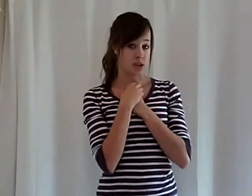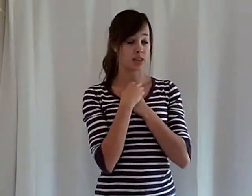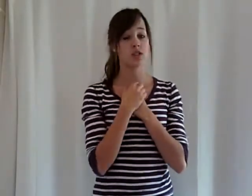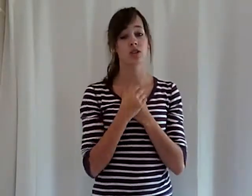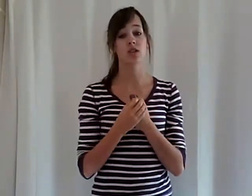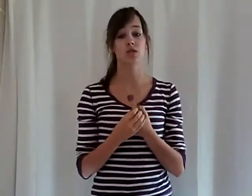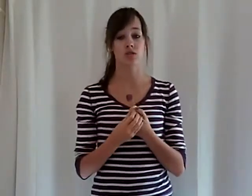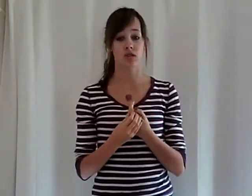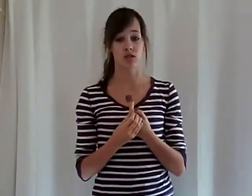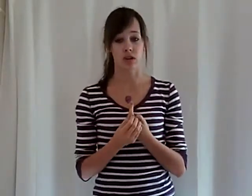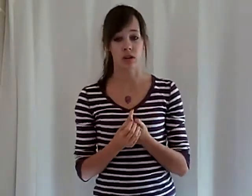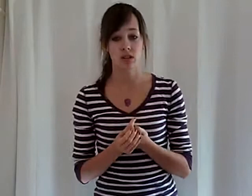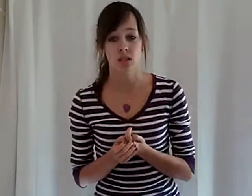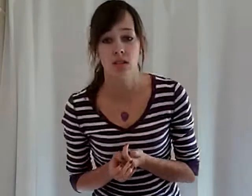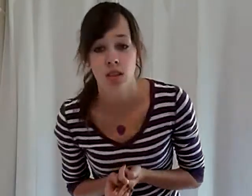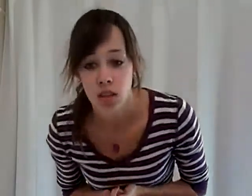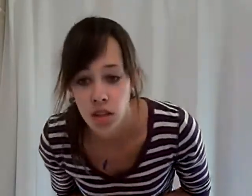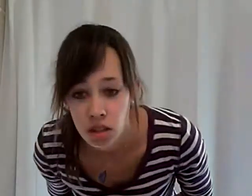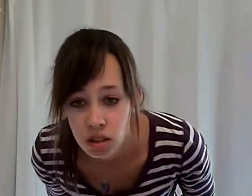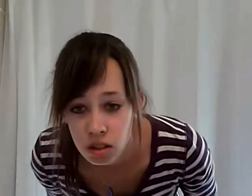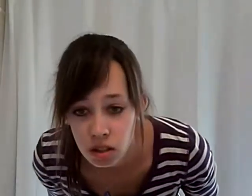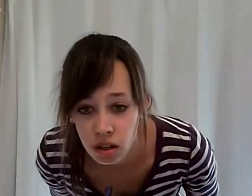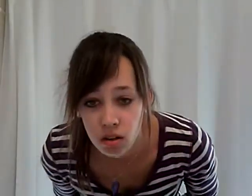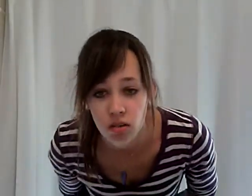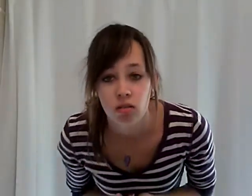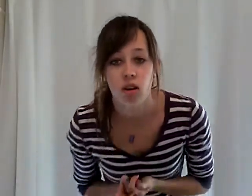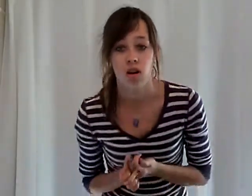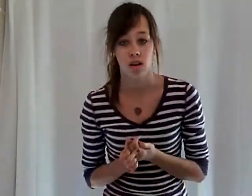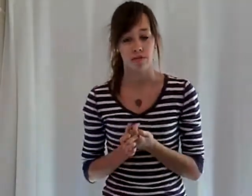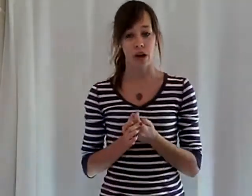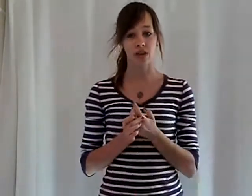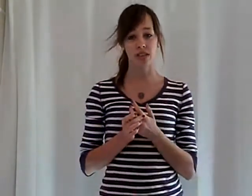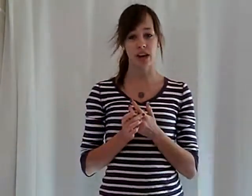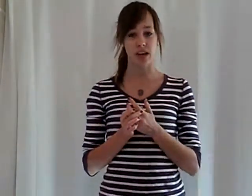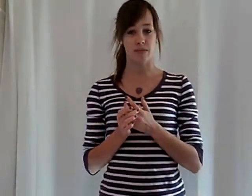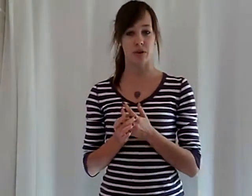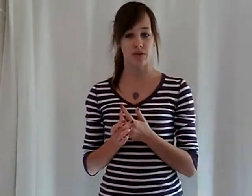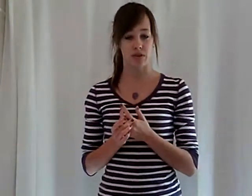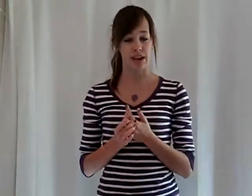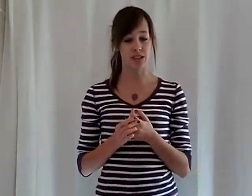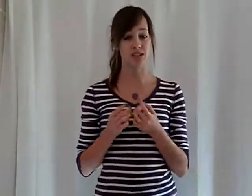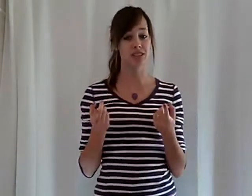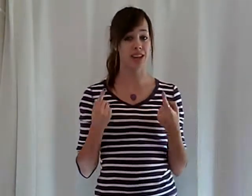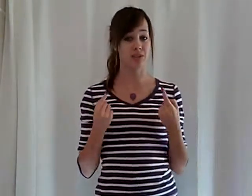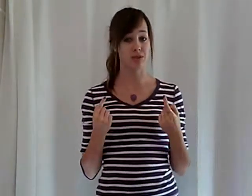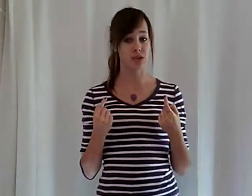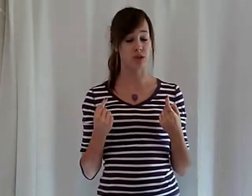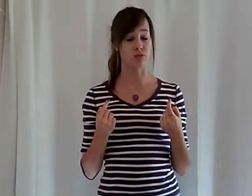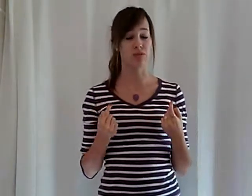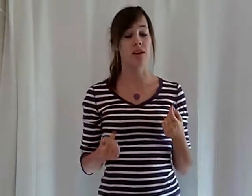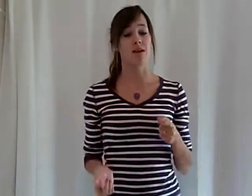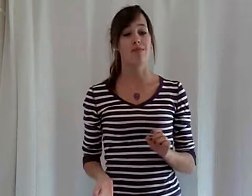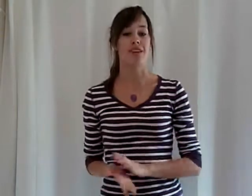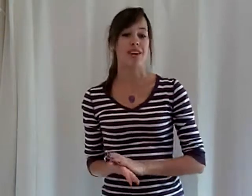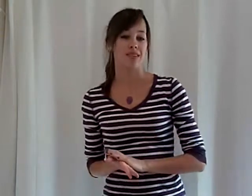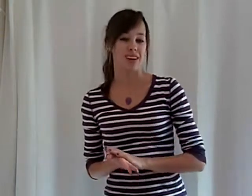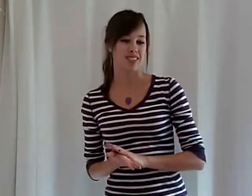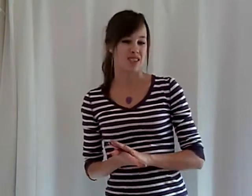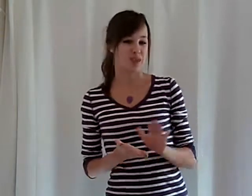And then she's gonna go into the chorus. So, um, I'll sign that part with you guys, and you can sign it with me, too. And then I'm gonna have to go to